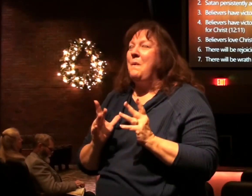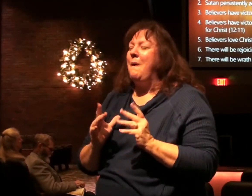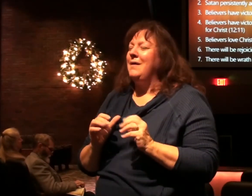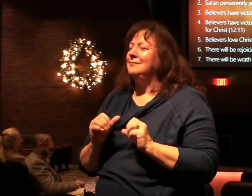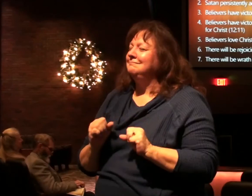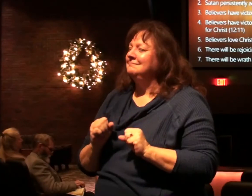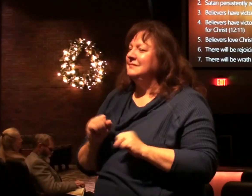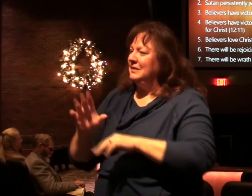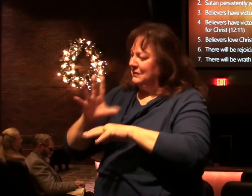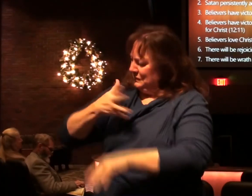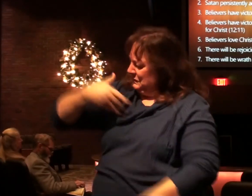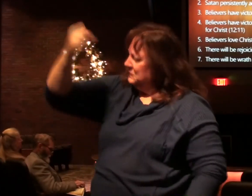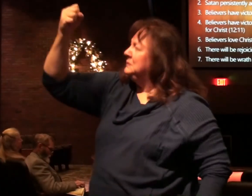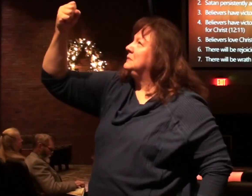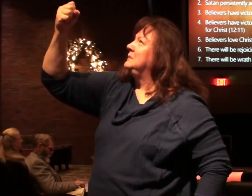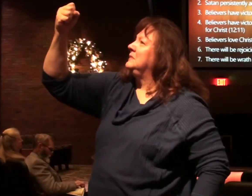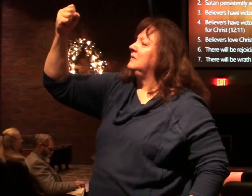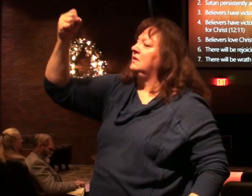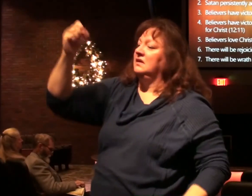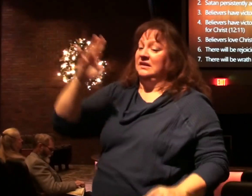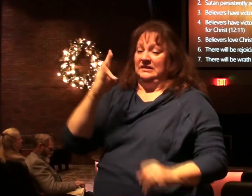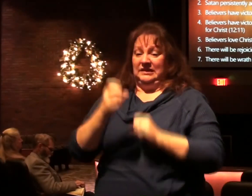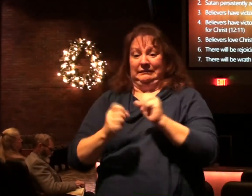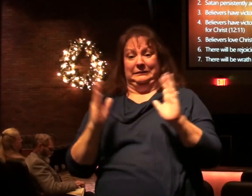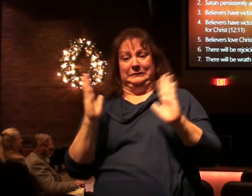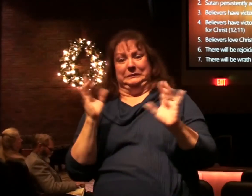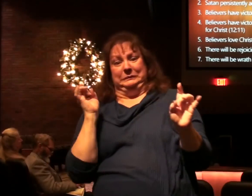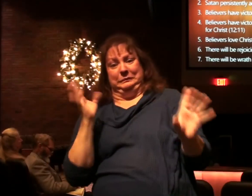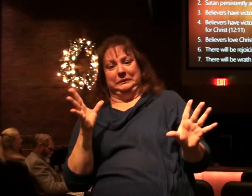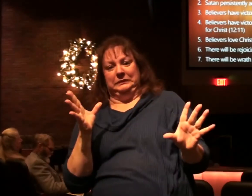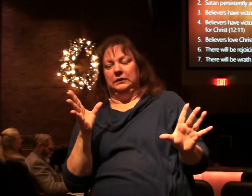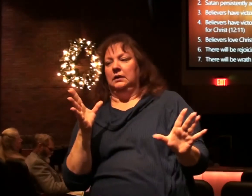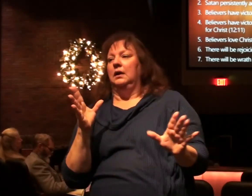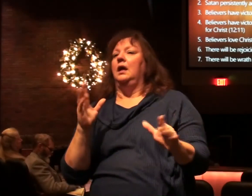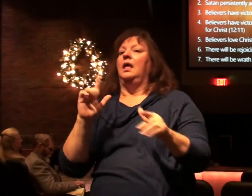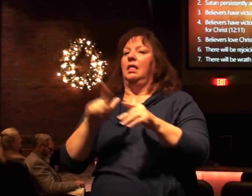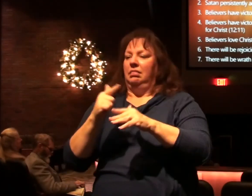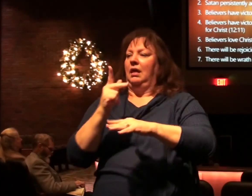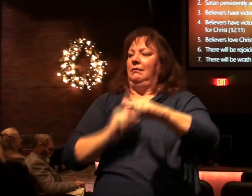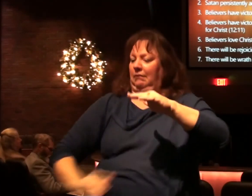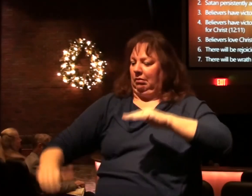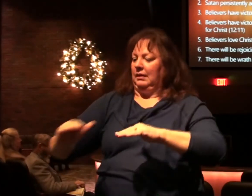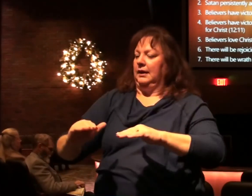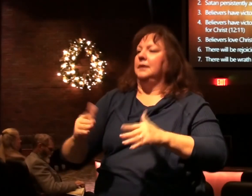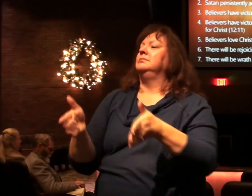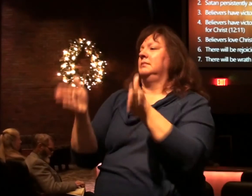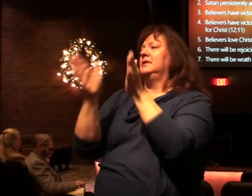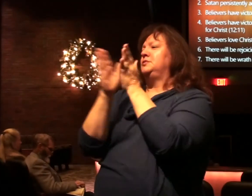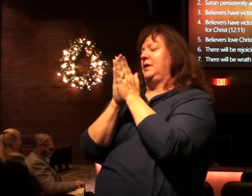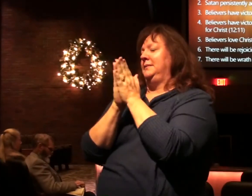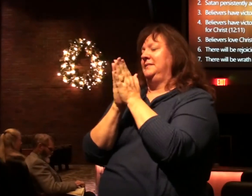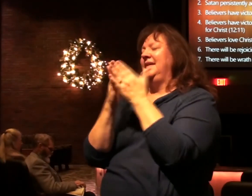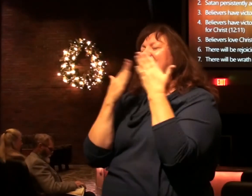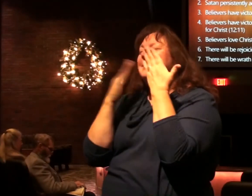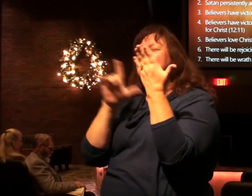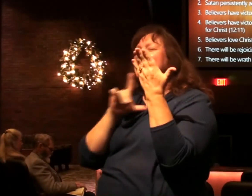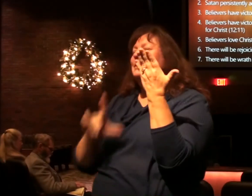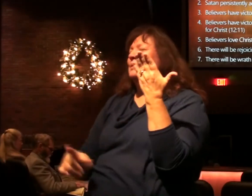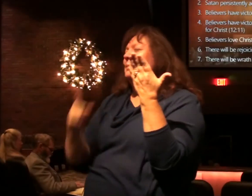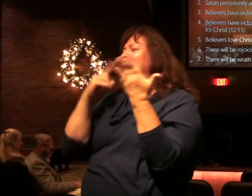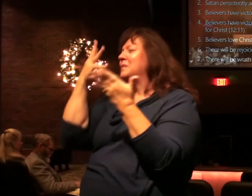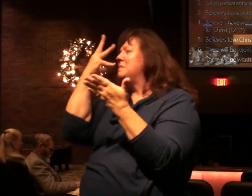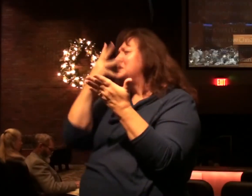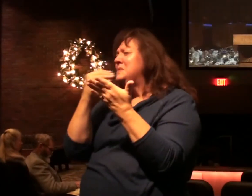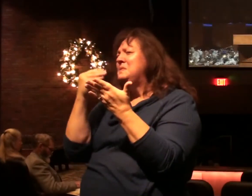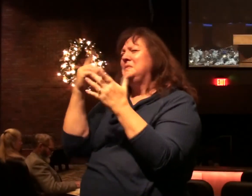it's the rapture, then it will be the tribulation, then it will be the kingdom. Let's pray together. Thank you, Lord, for the riches